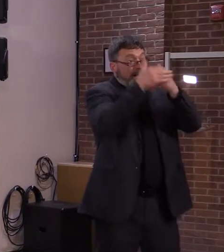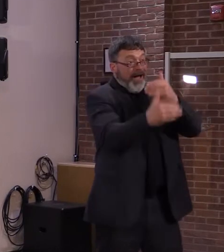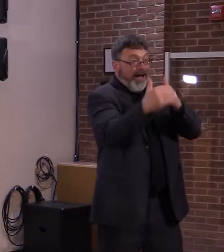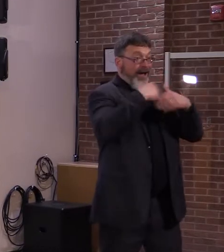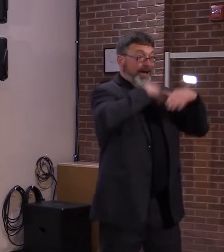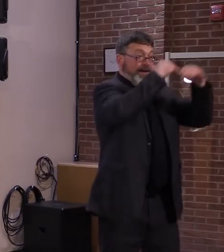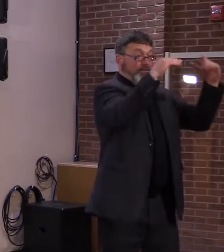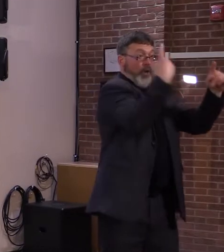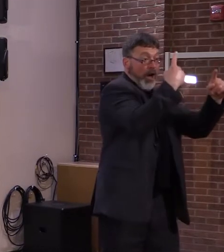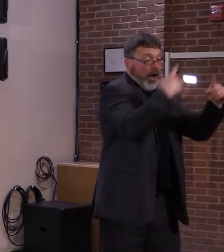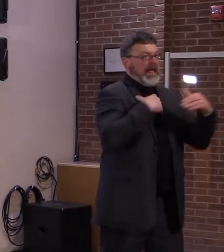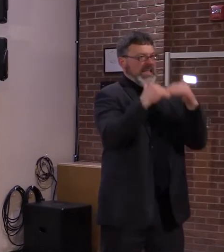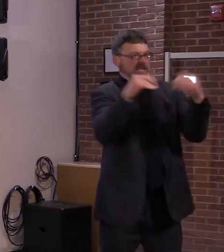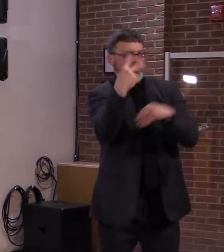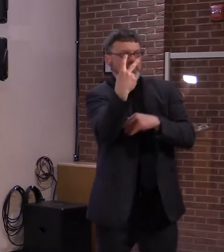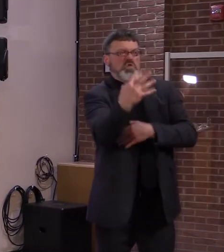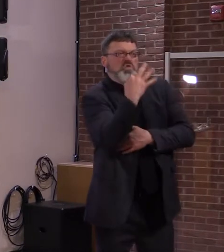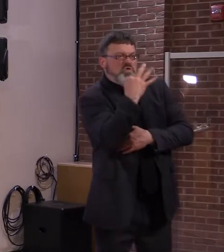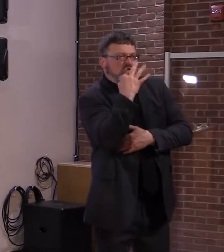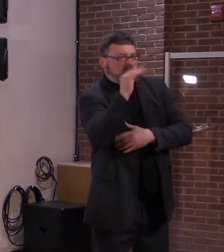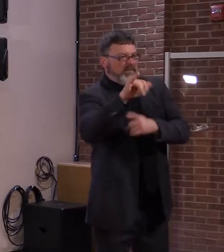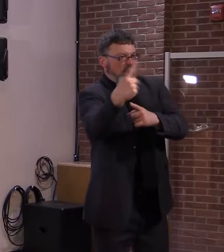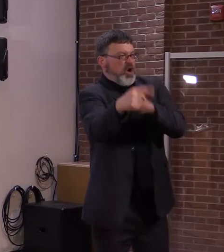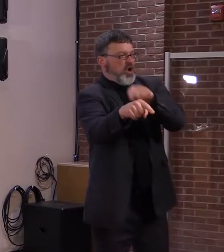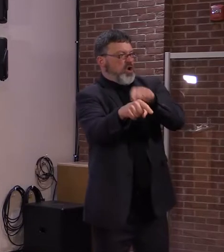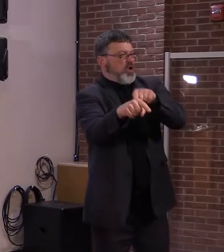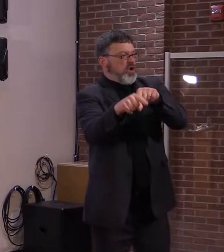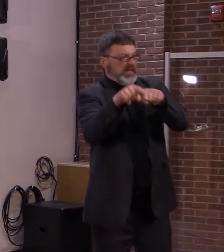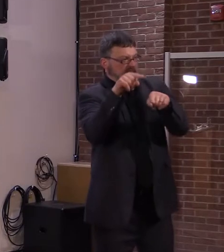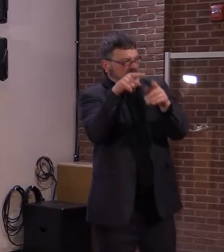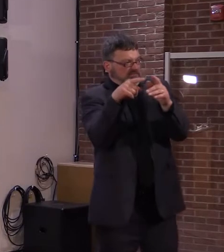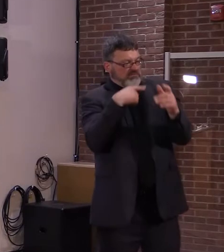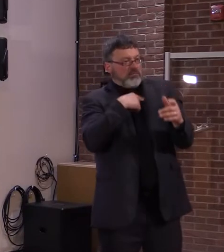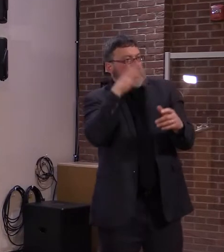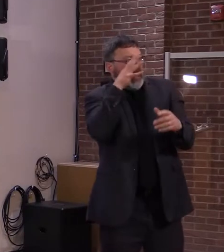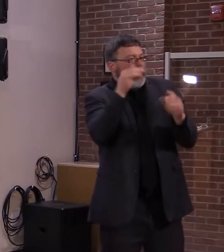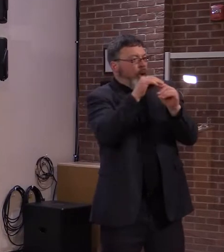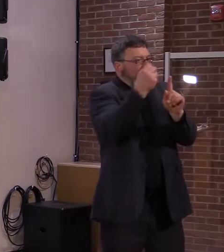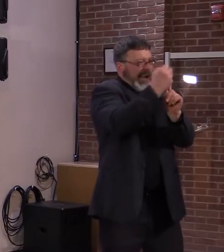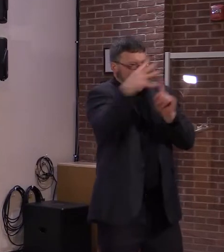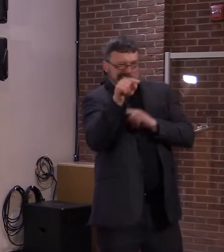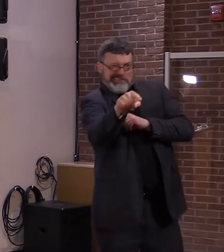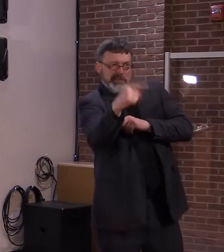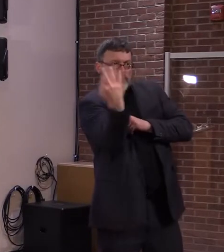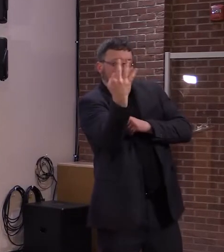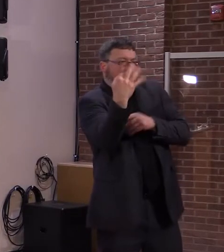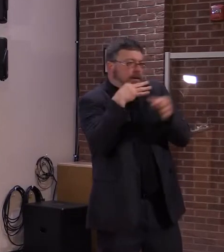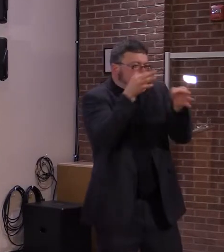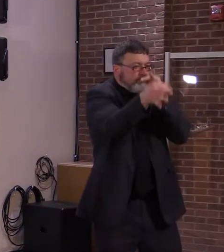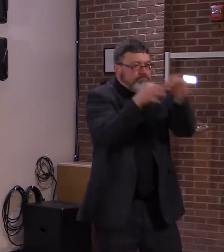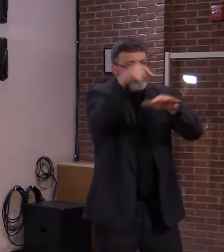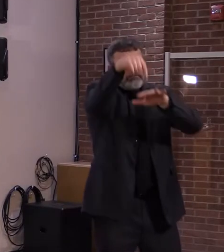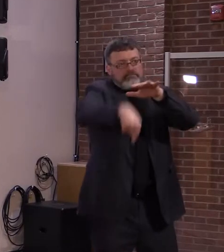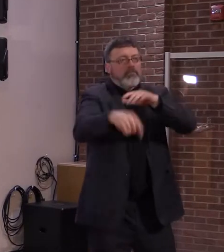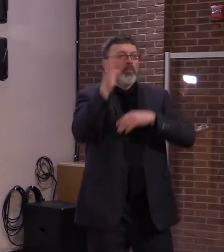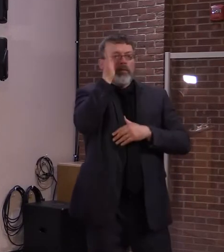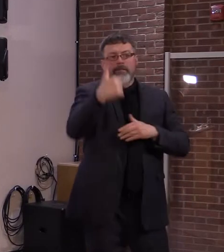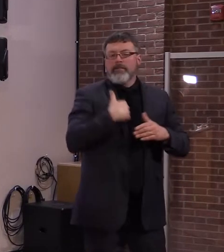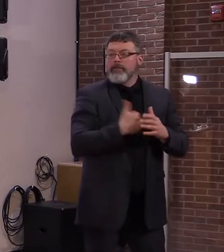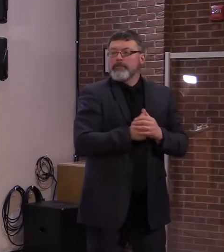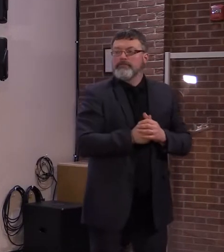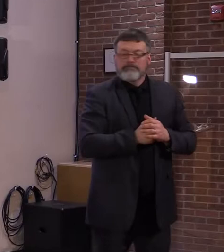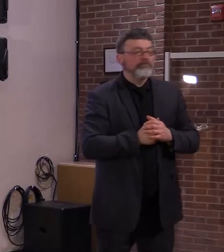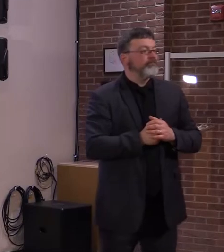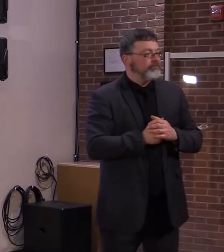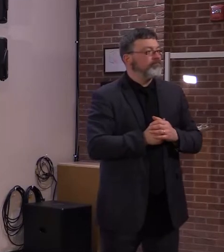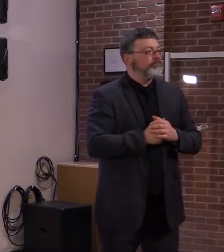And although cases are at a five-month low and hospitalizations are declining, it's still important to do your part and follow the guidance